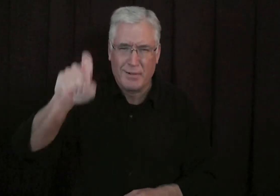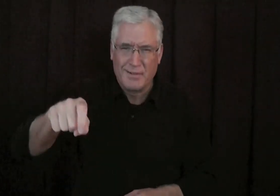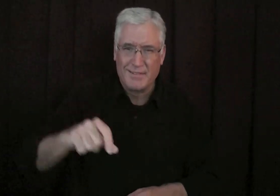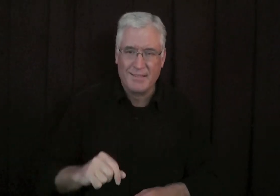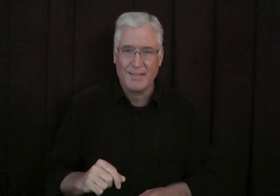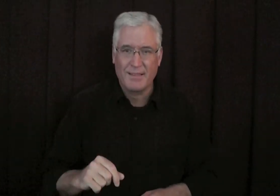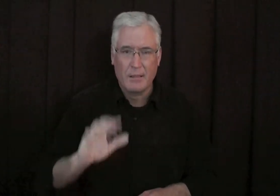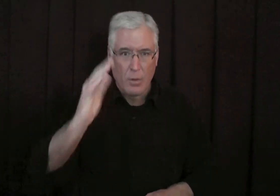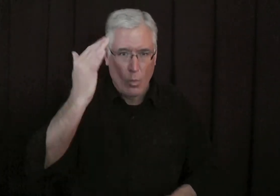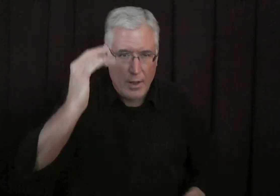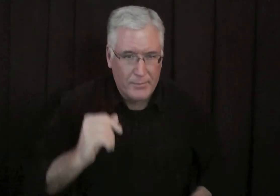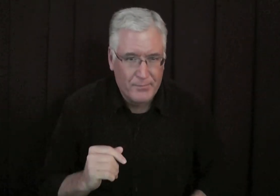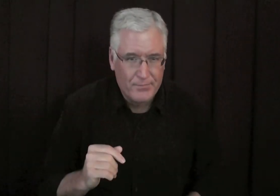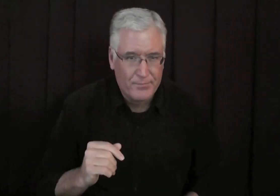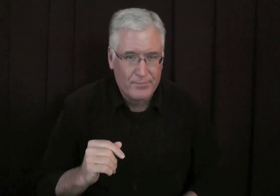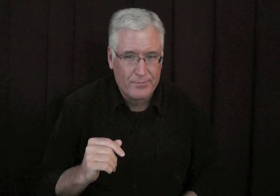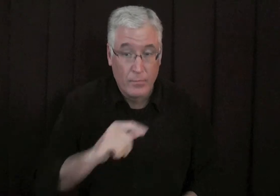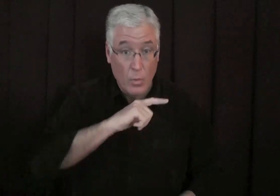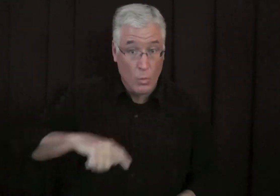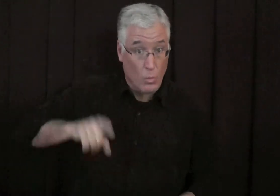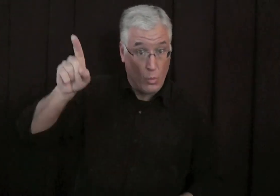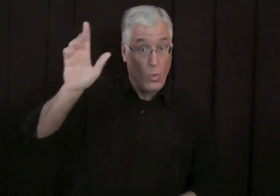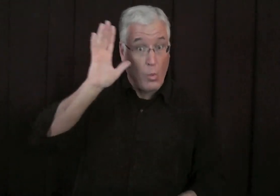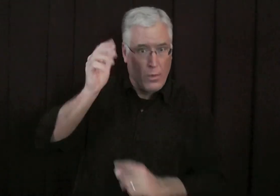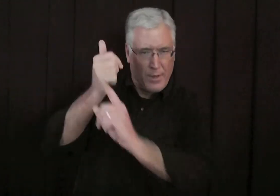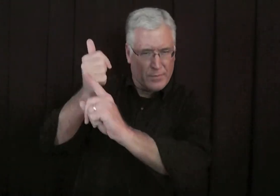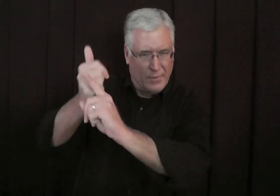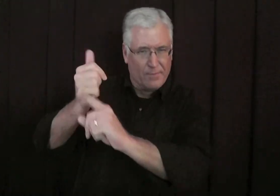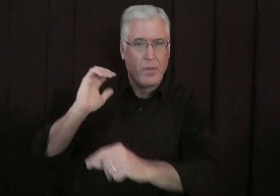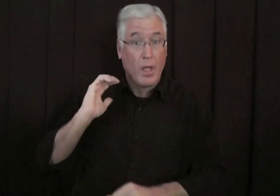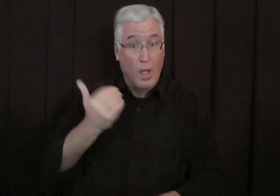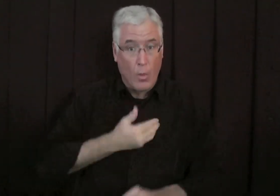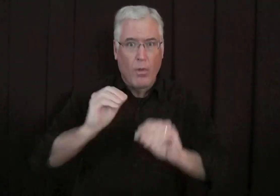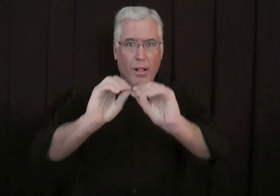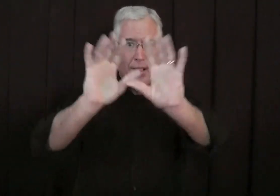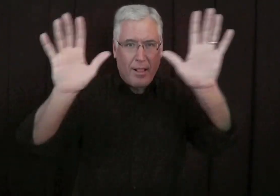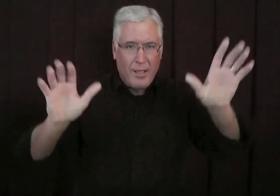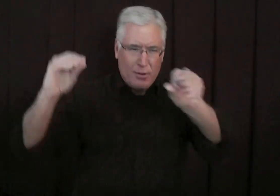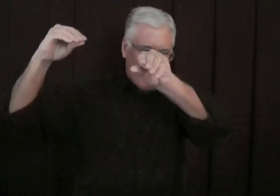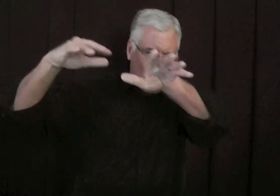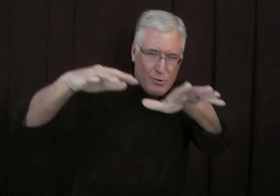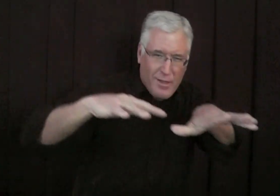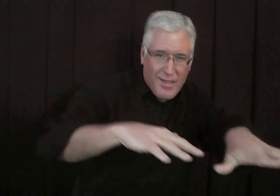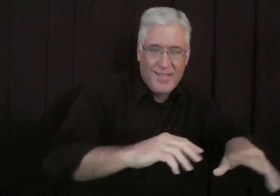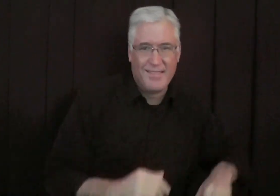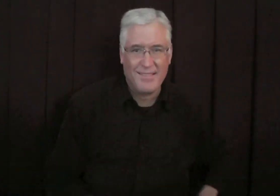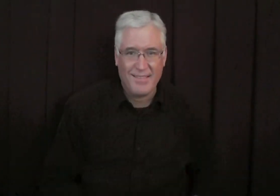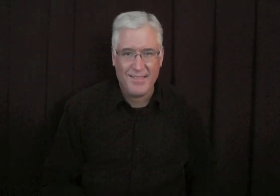Why would we not need them? Well, the Lord himself, he is the light that we need to shine.